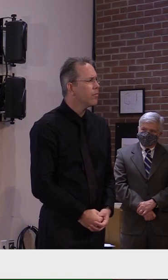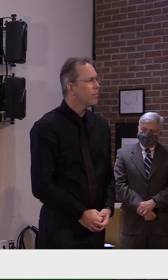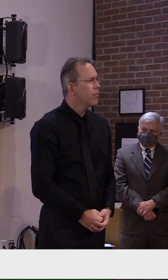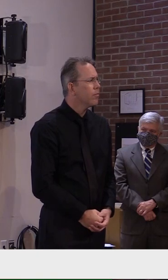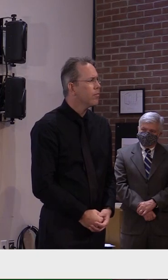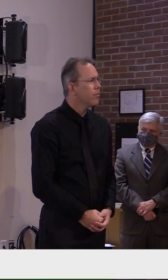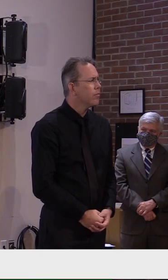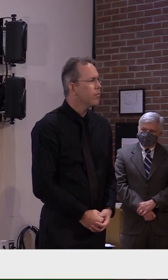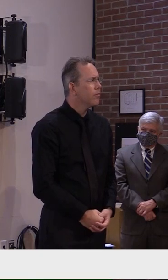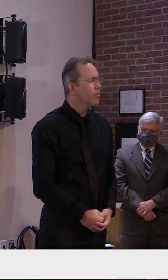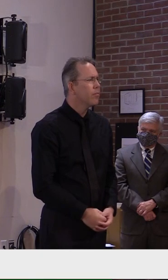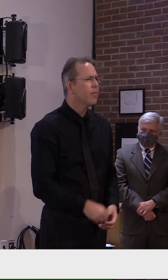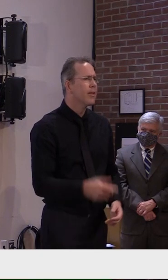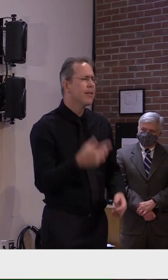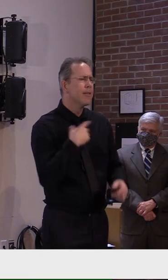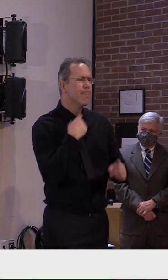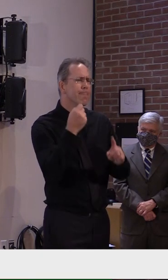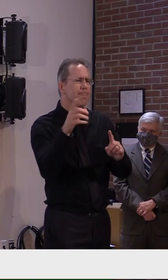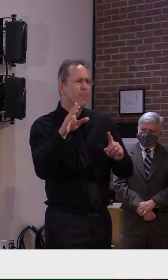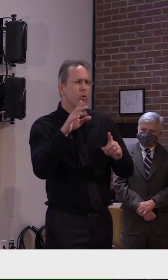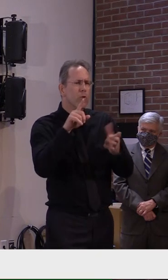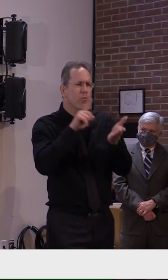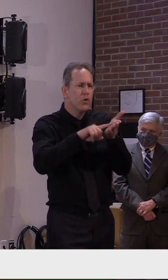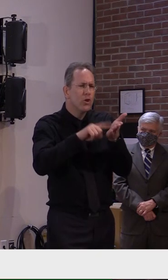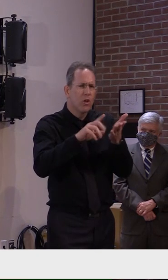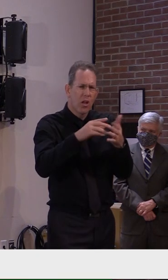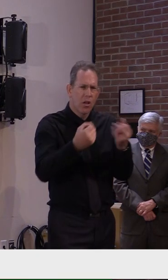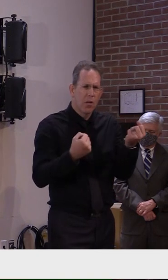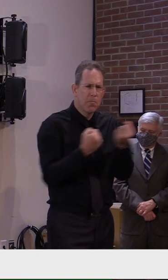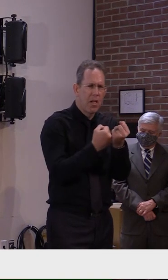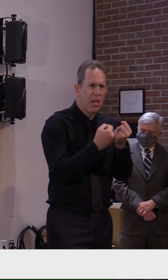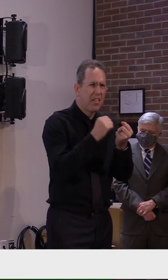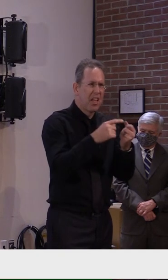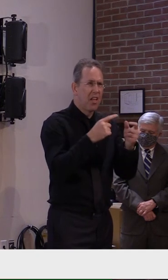Maybe just, can you elaborate on that a little bit more, Katie?